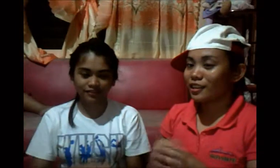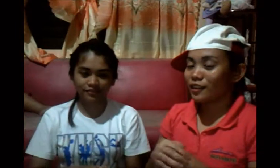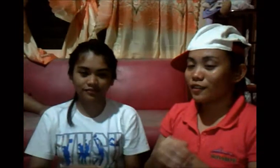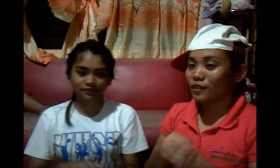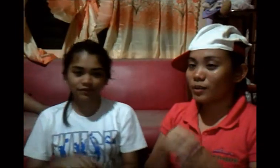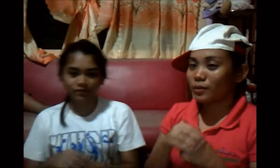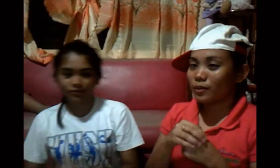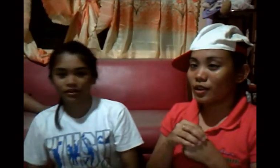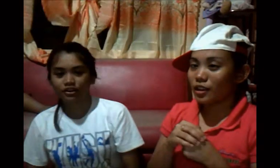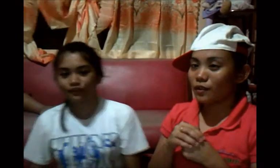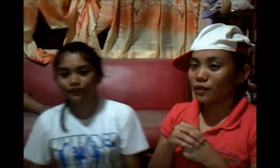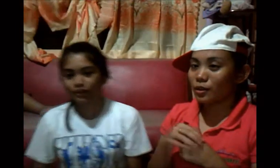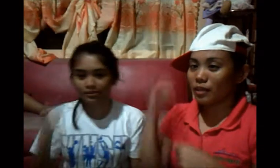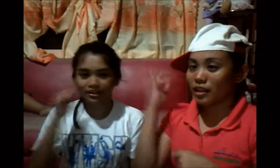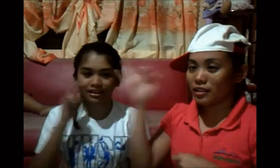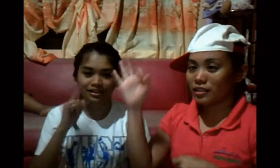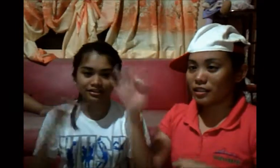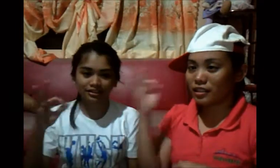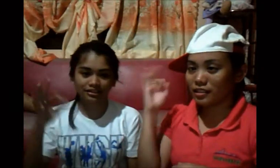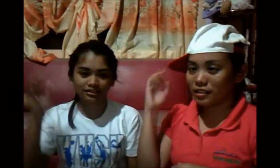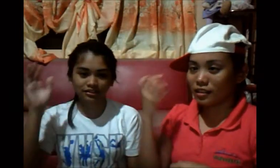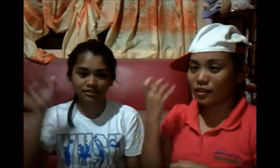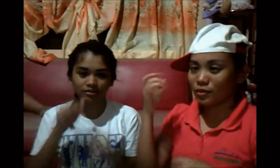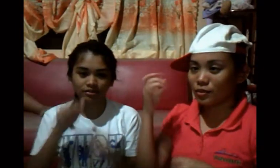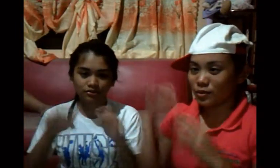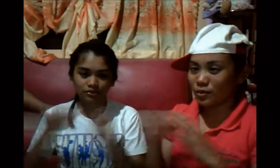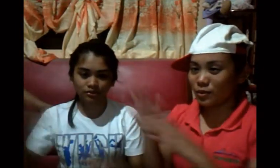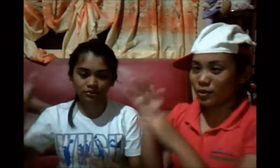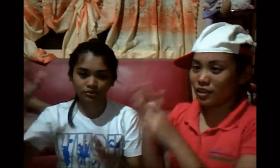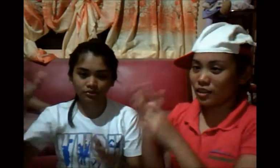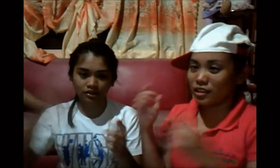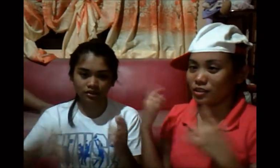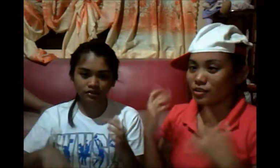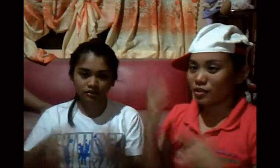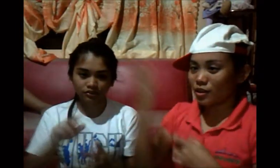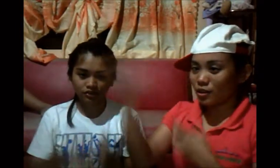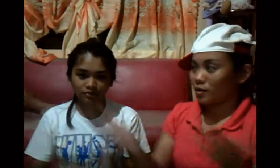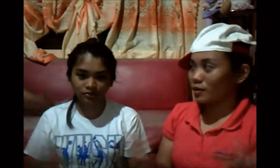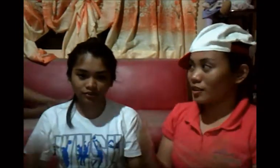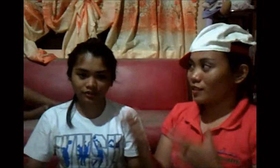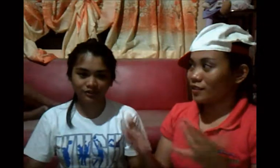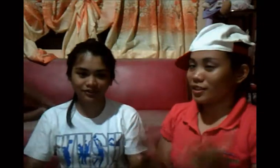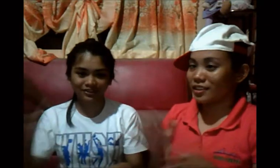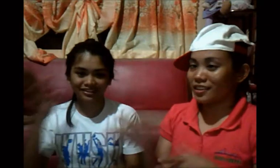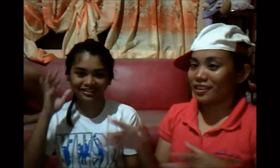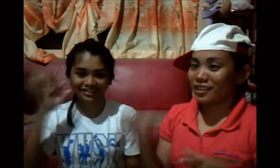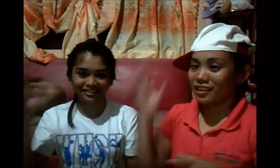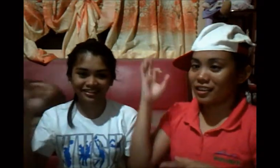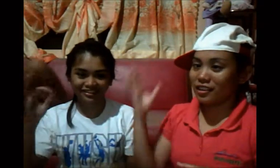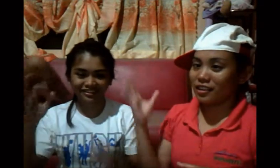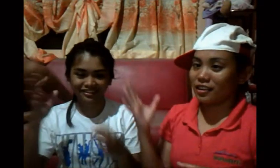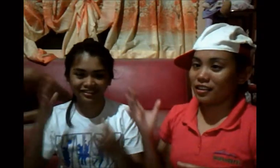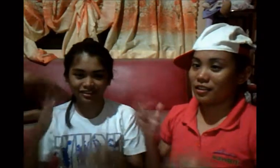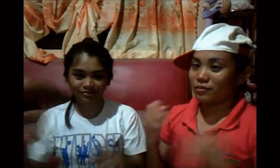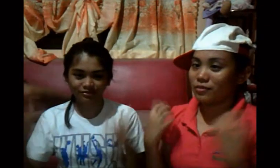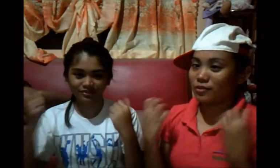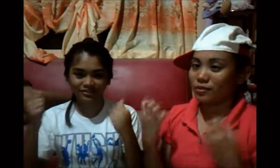Cause what if your blessings come to me touch? What if I hear you come to